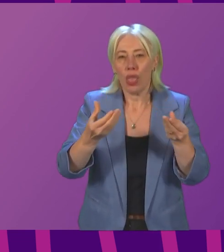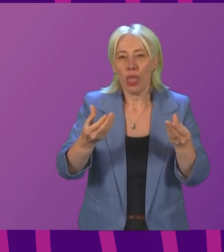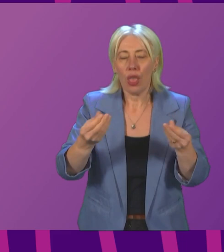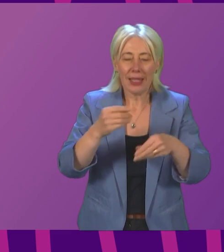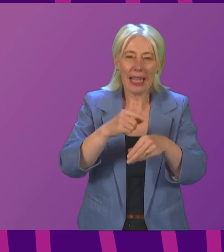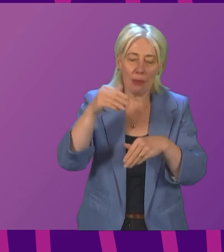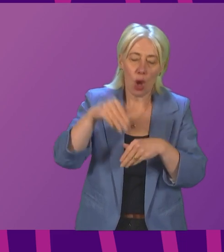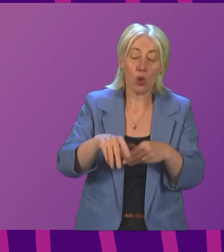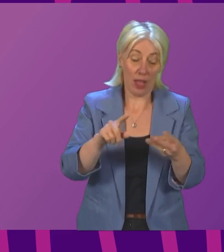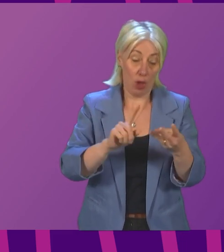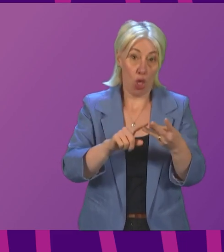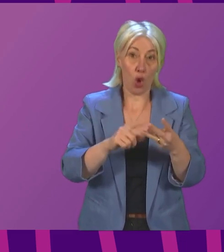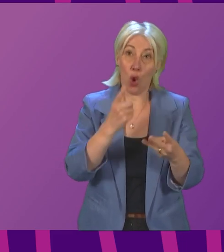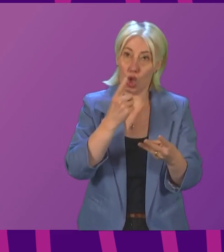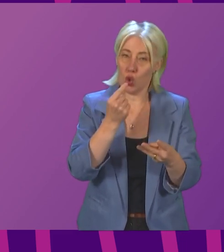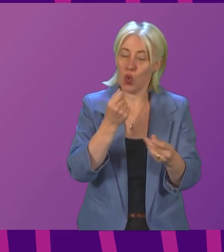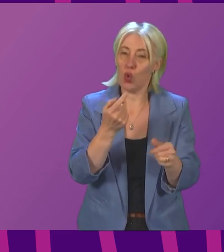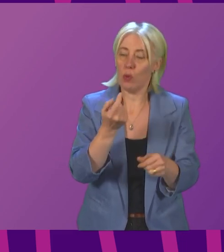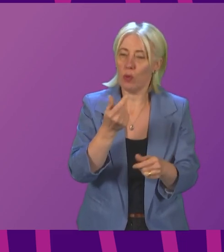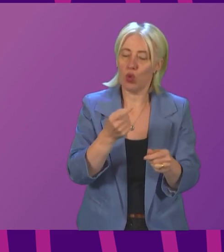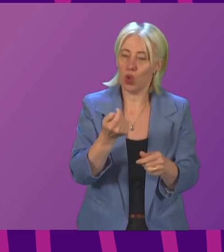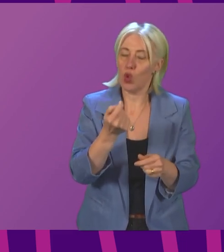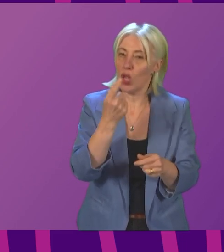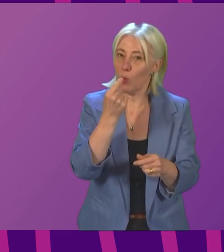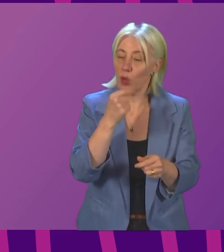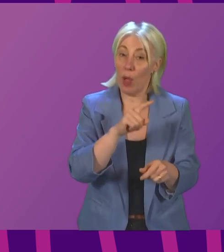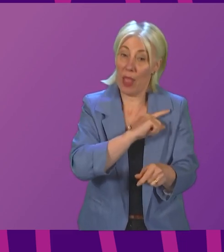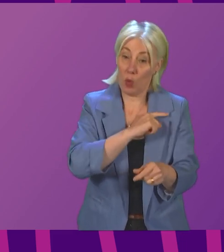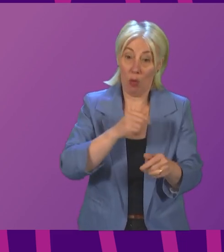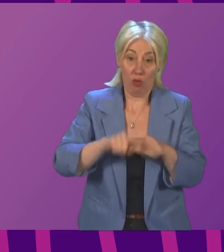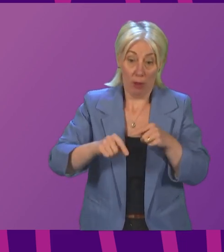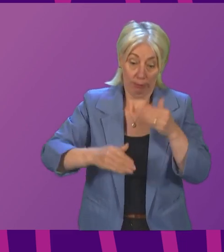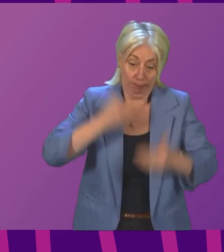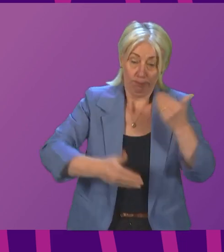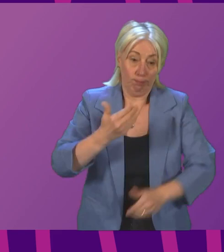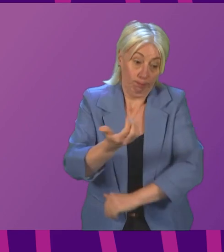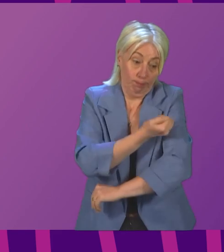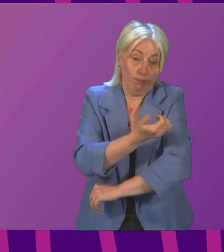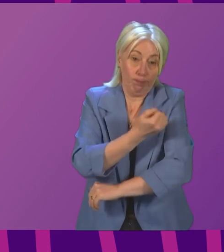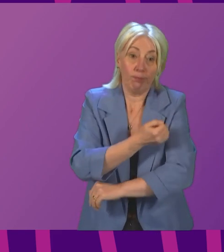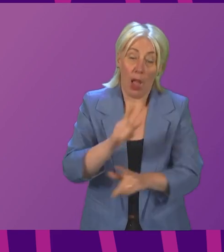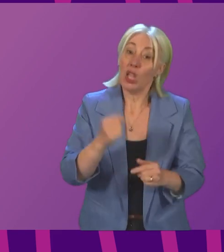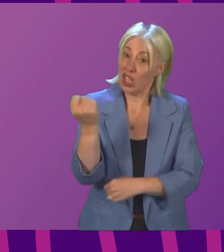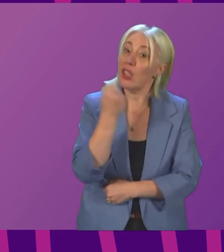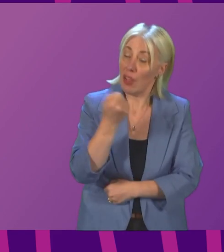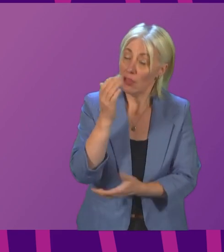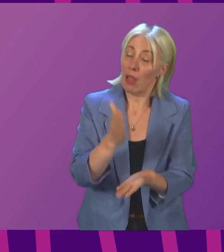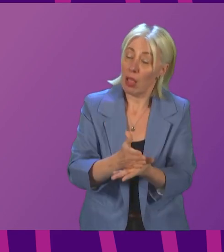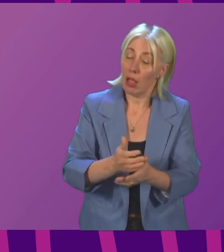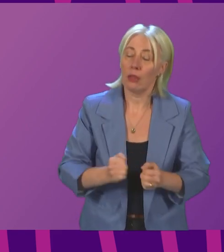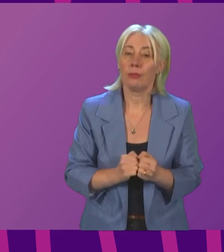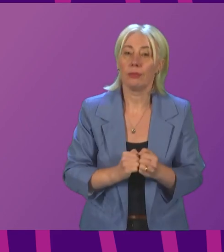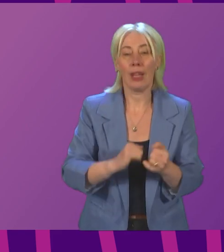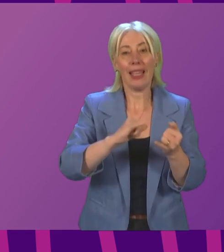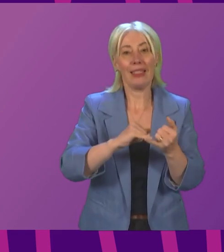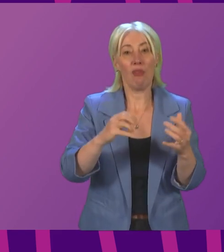boosters done as quickly as possible, and that is what the programme is working so hard to do, and so successfully right now to do. Sarah Boyack to be